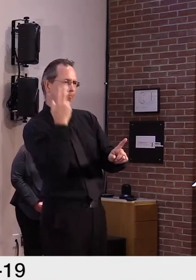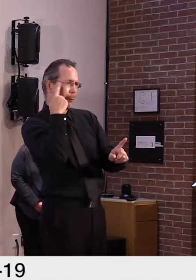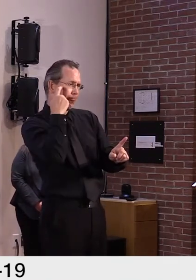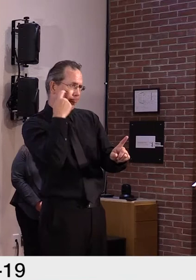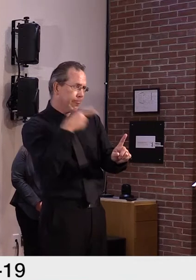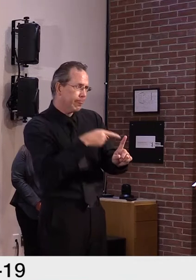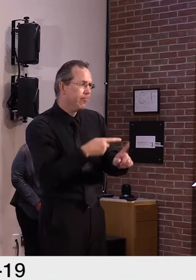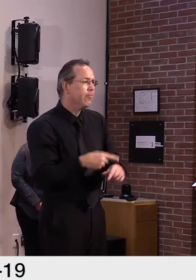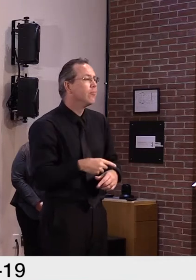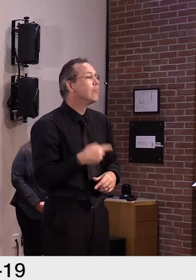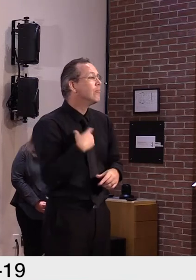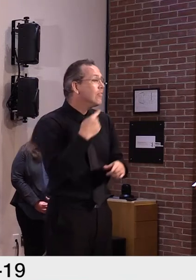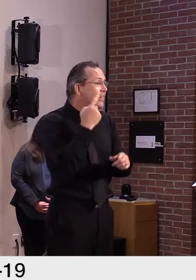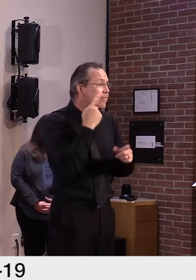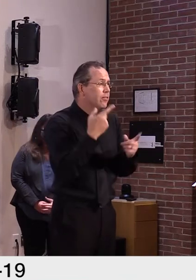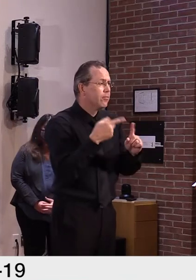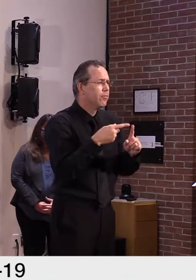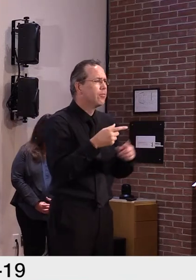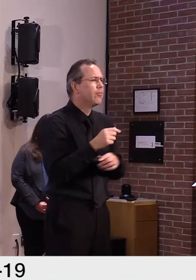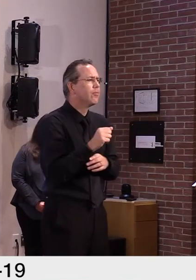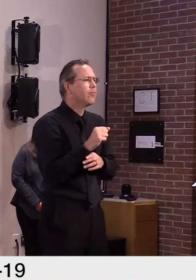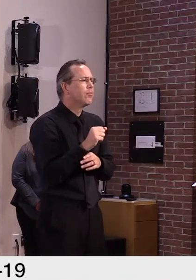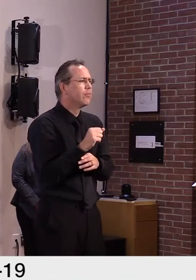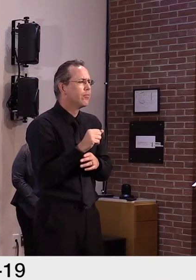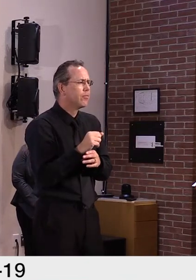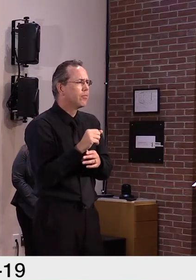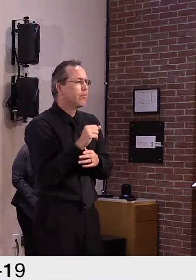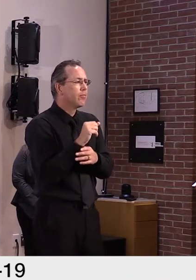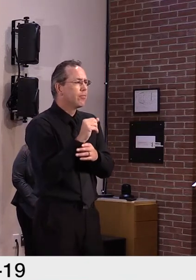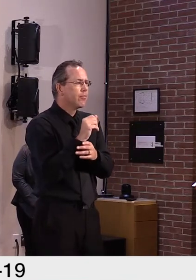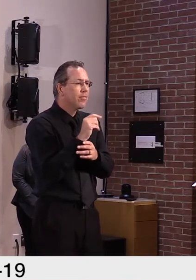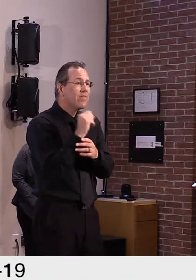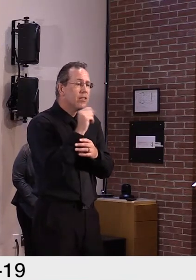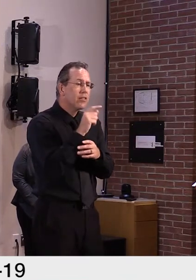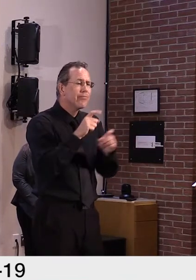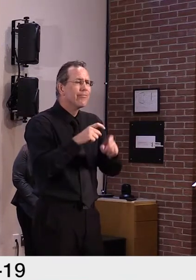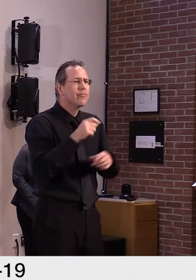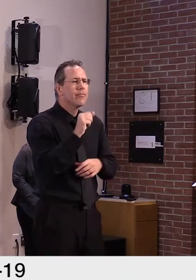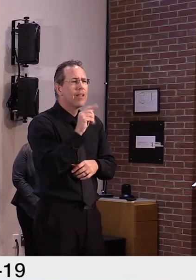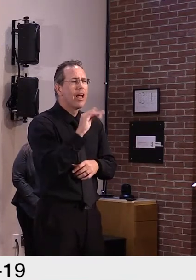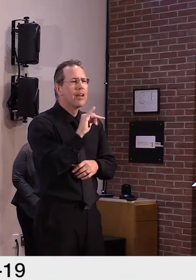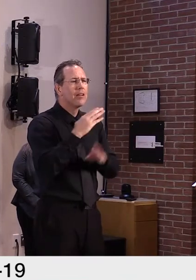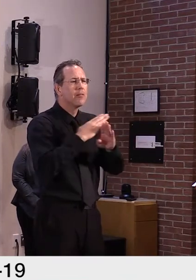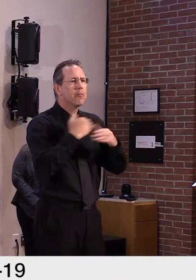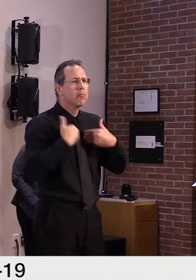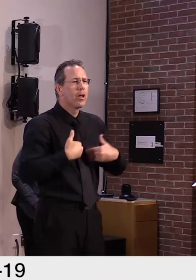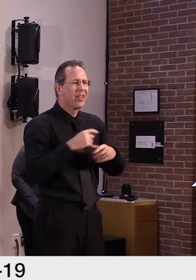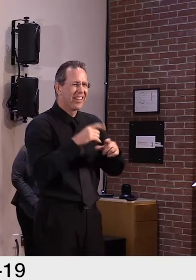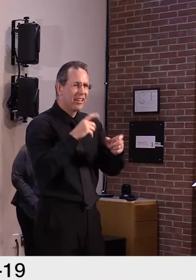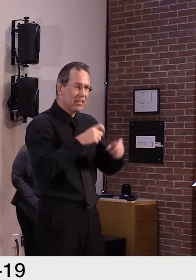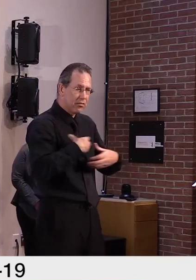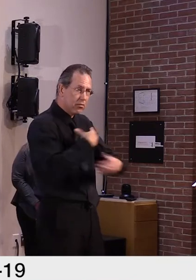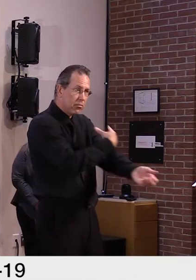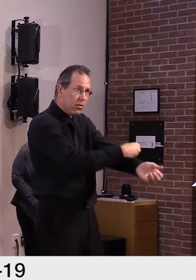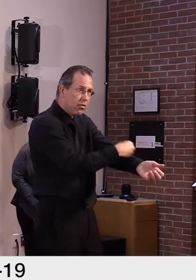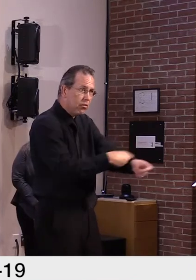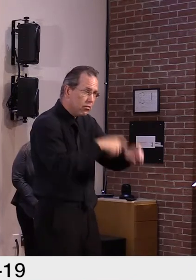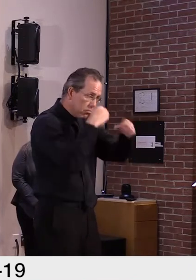been exposed to the virus at all. But when you go to look at antibody data in places that have had